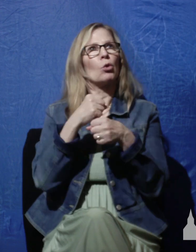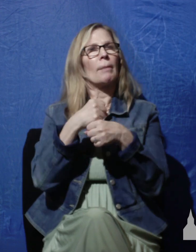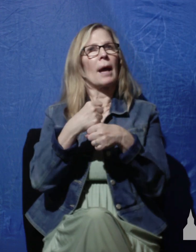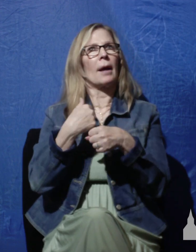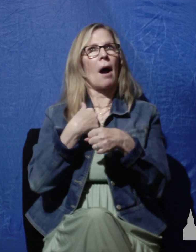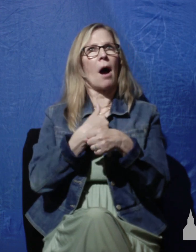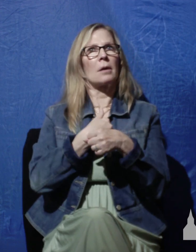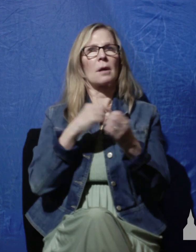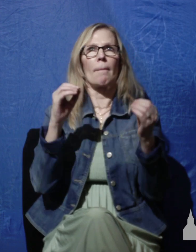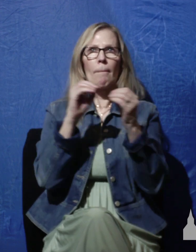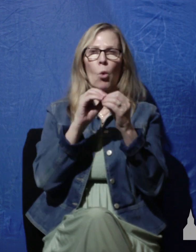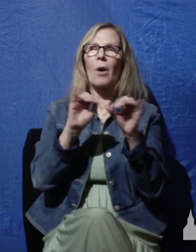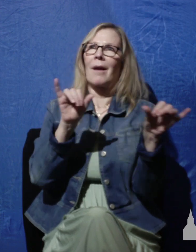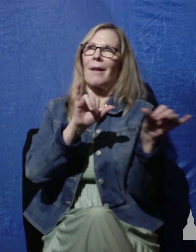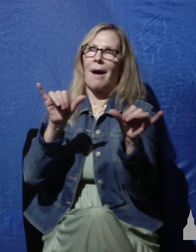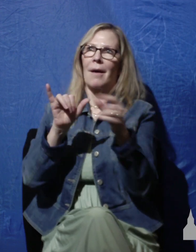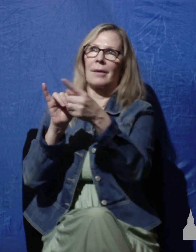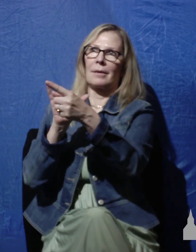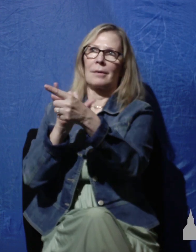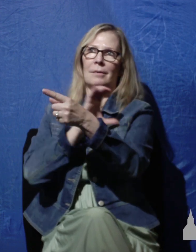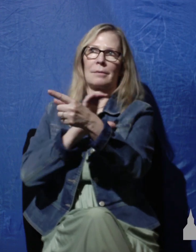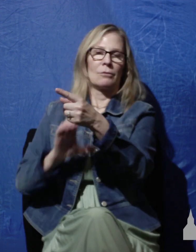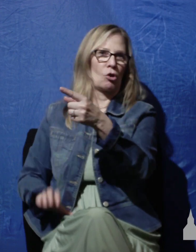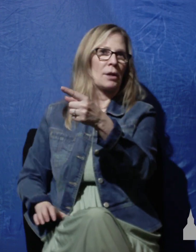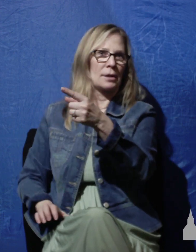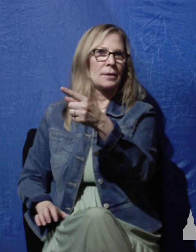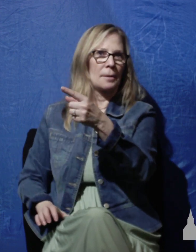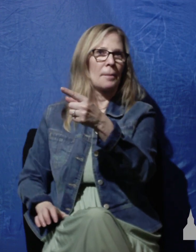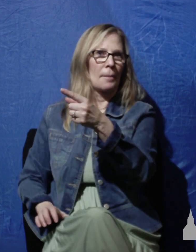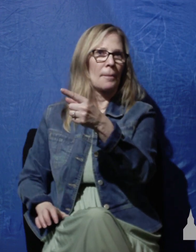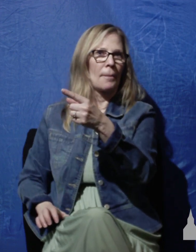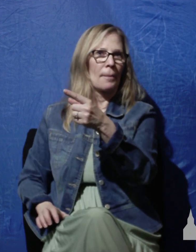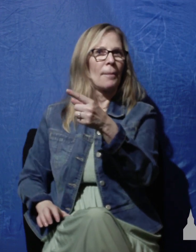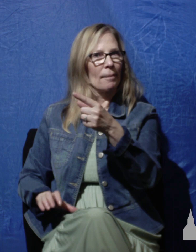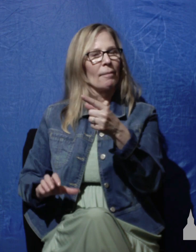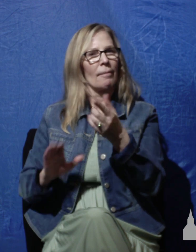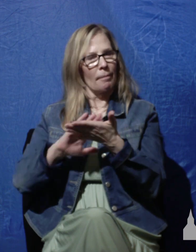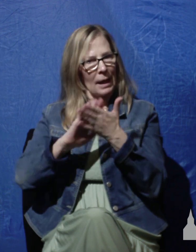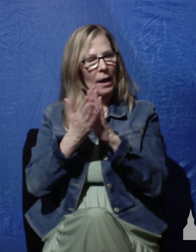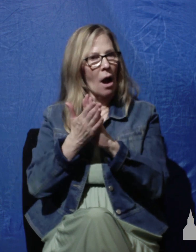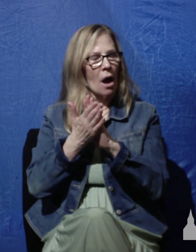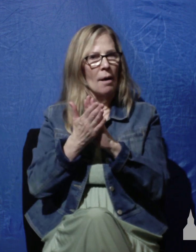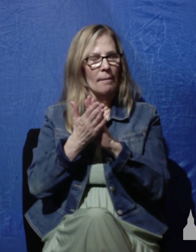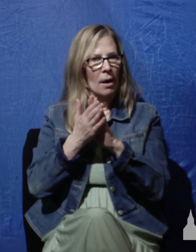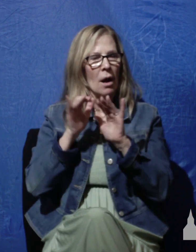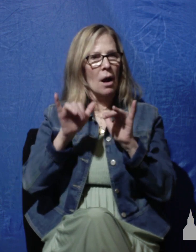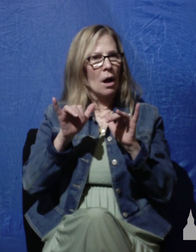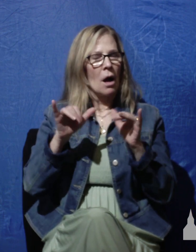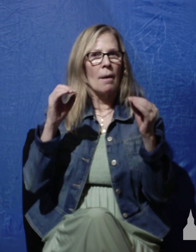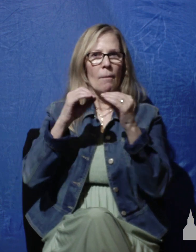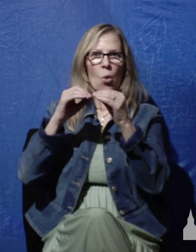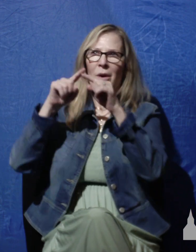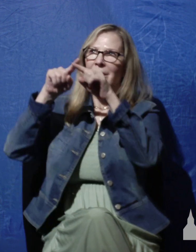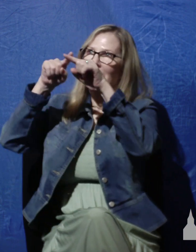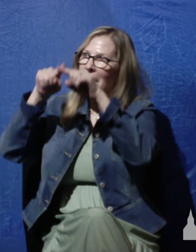like Jesus Christ in that we become more dependent upon him and we're stricken